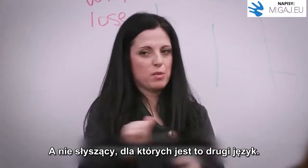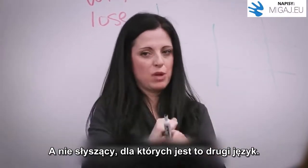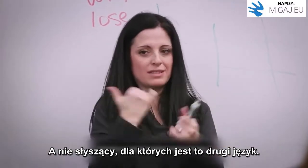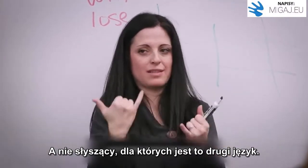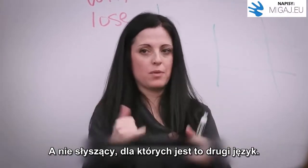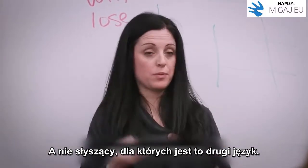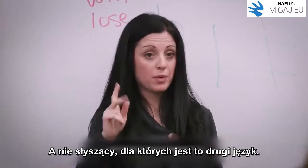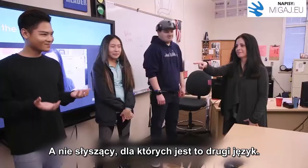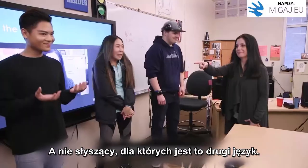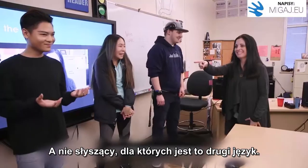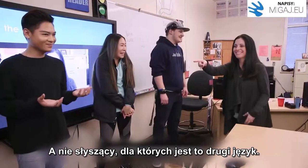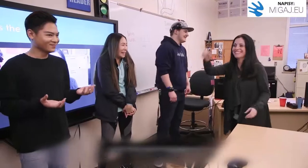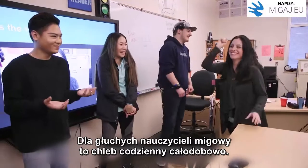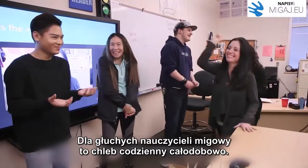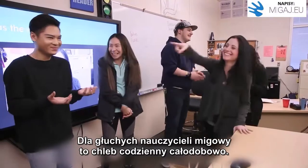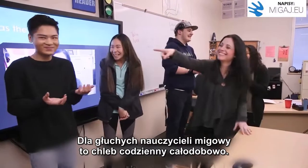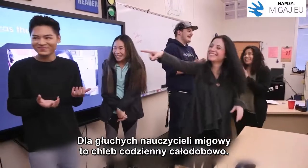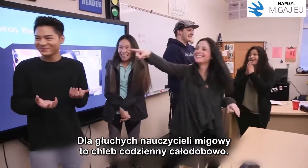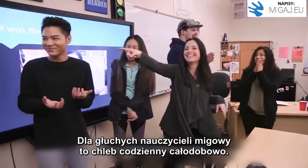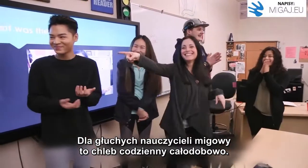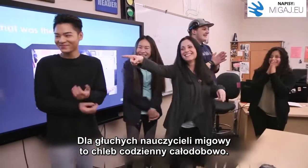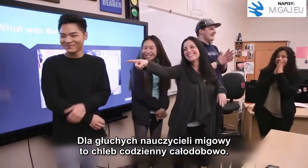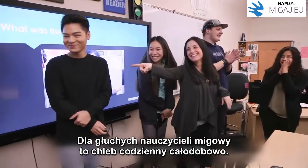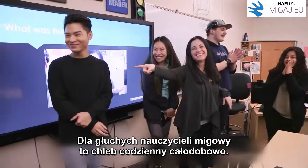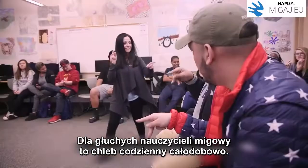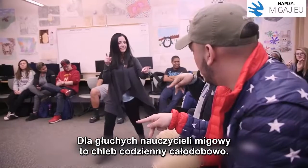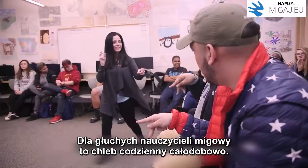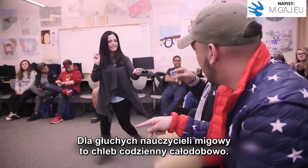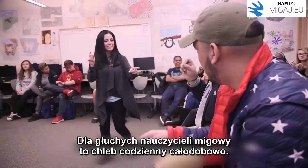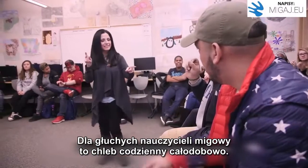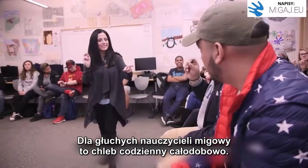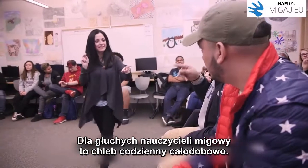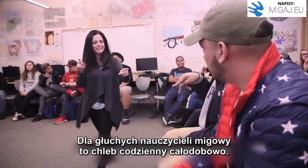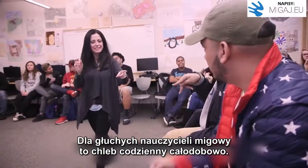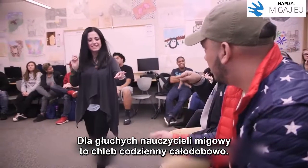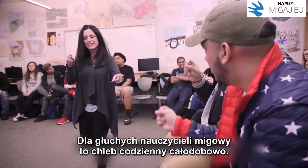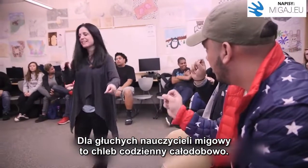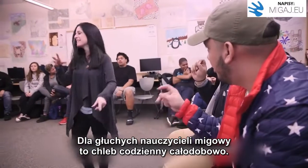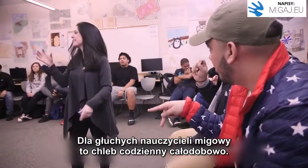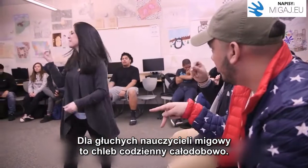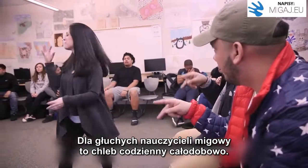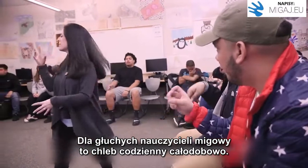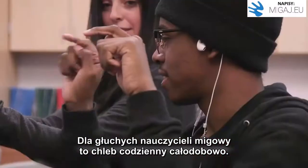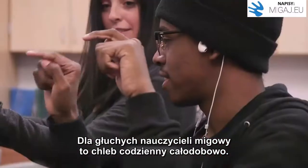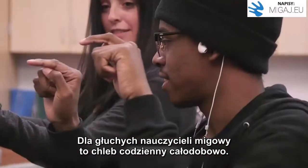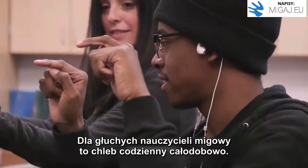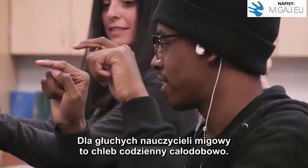it and it's their second language, and they're limited to what they can teach. But having a deaf teacher that eats, breathes, and sleeps sign language